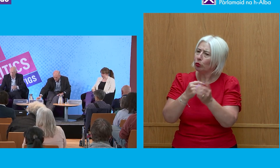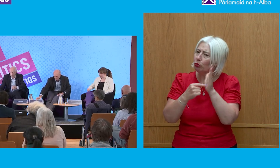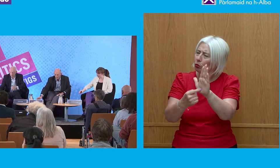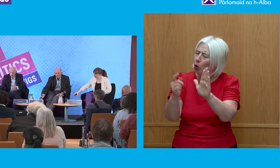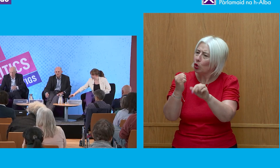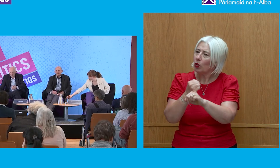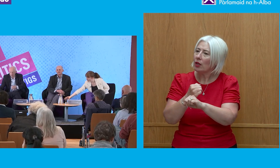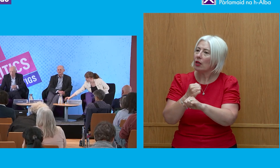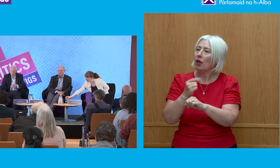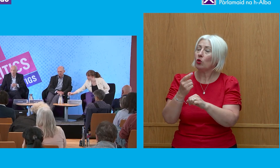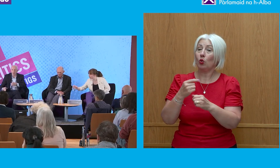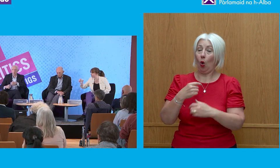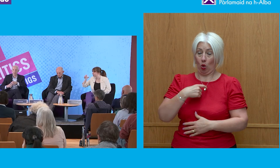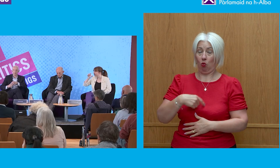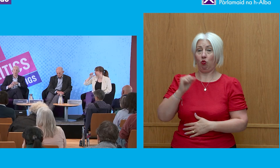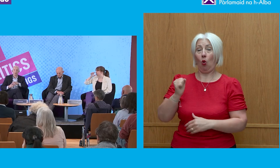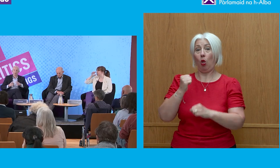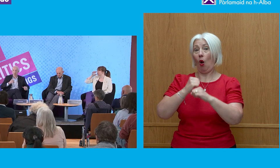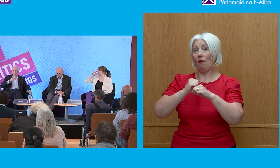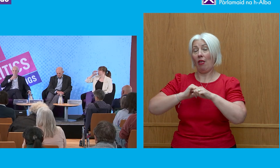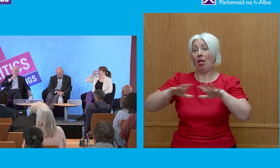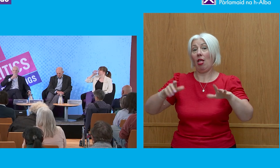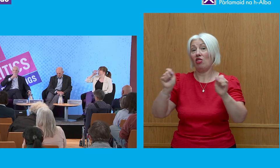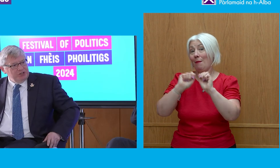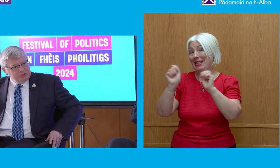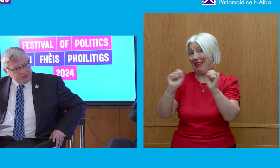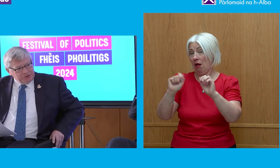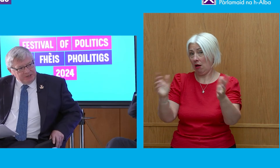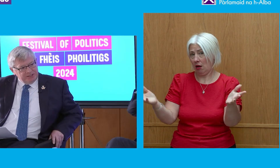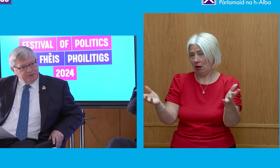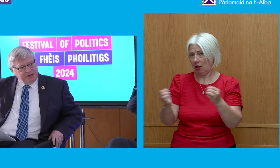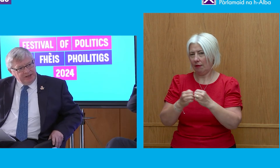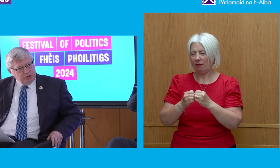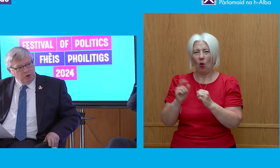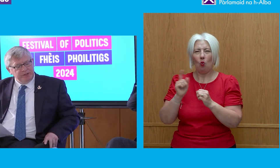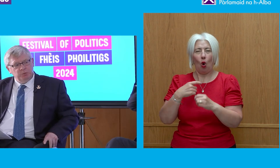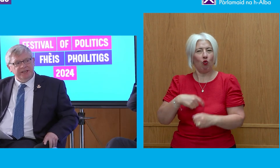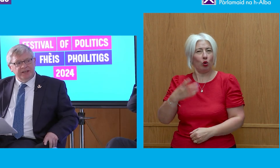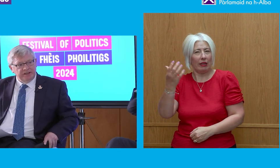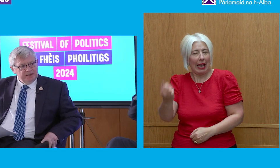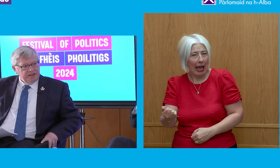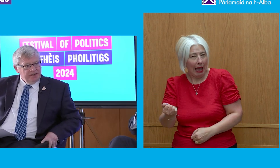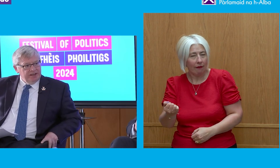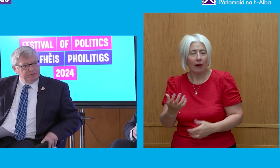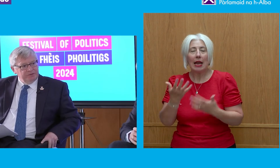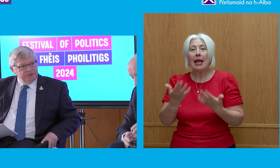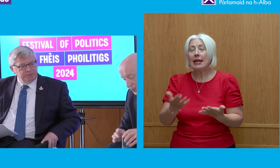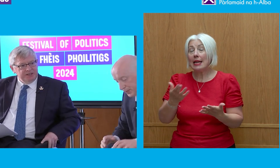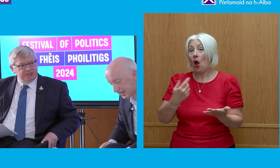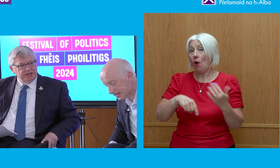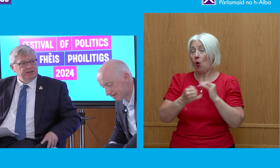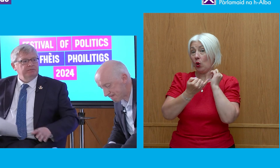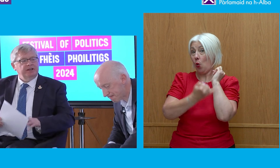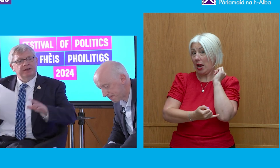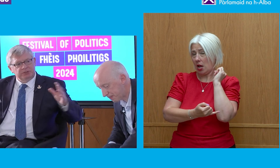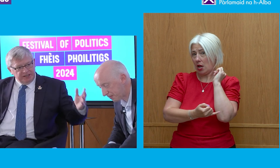you know, what role should the media play? What role does the media play? And are we weaker if the